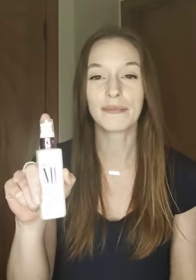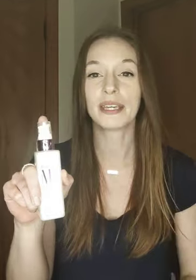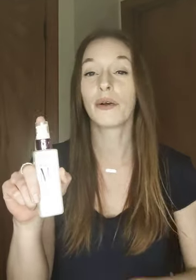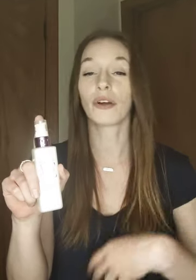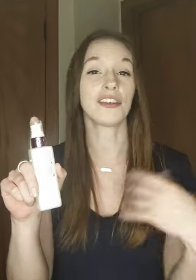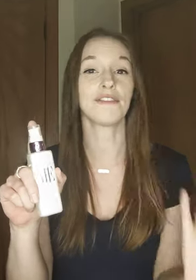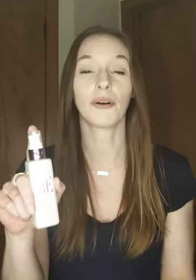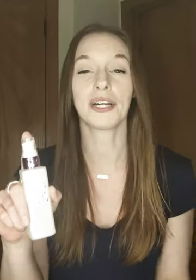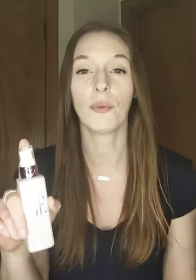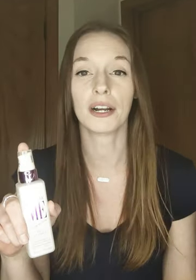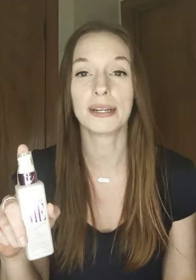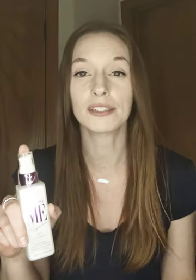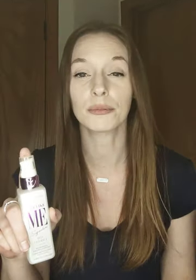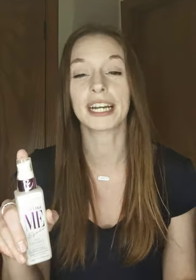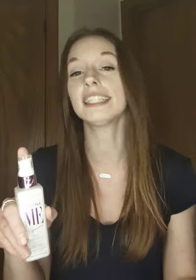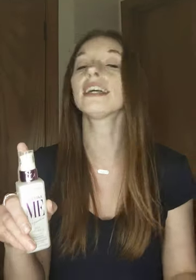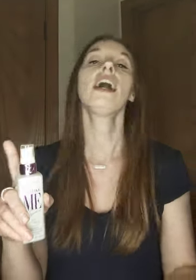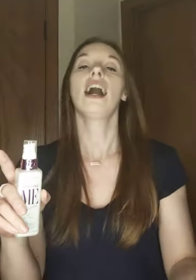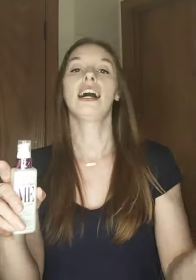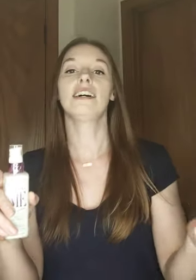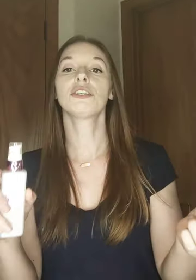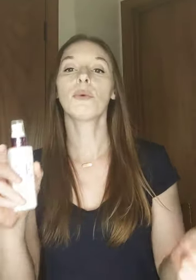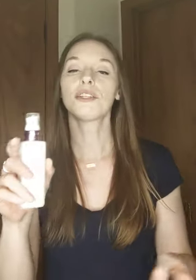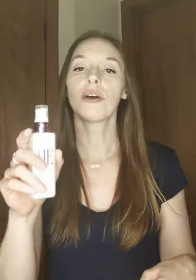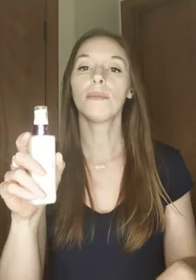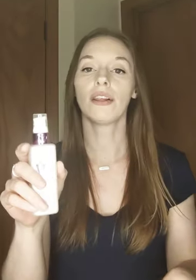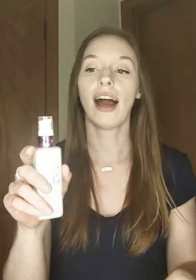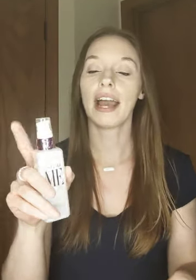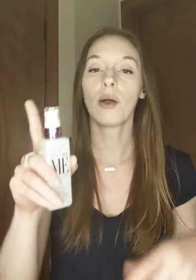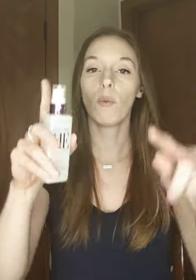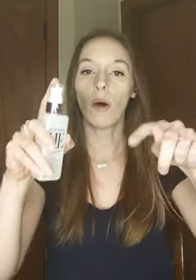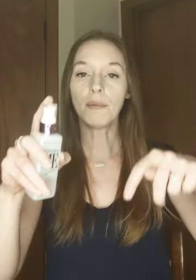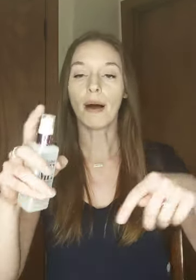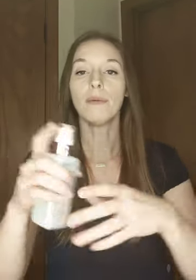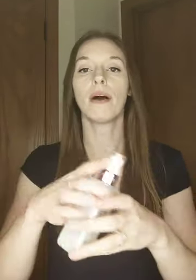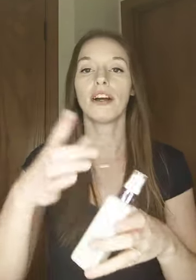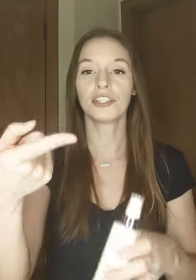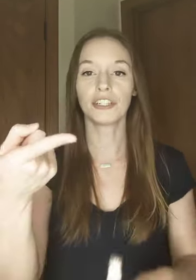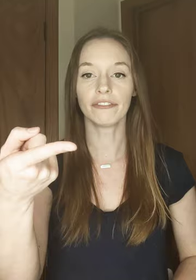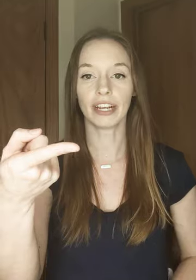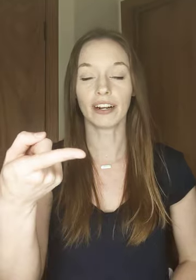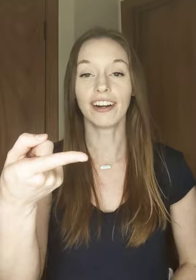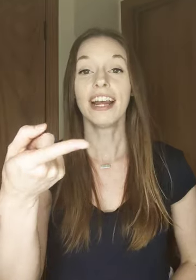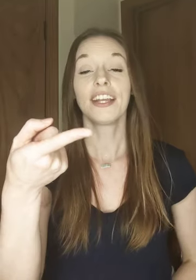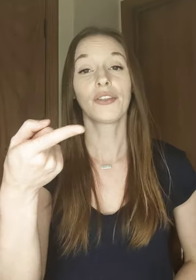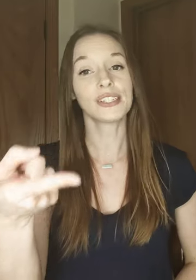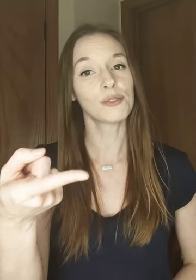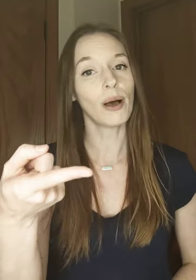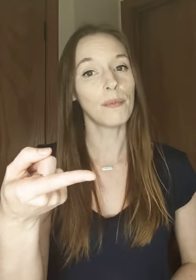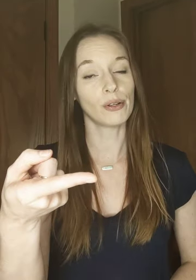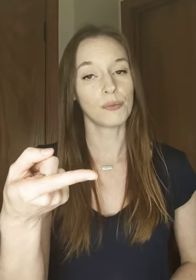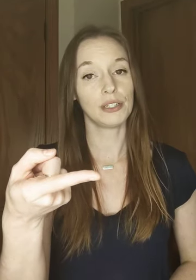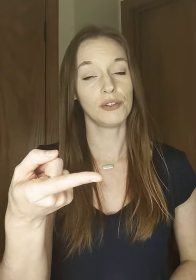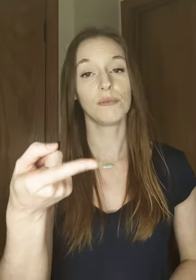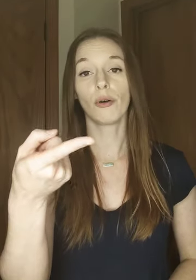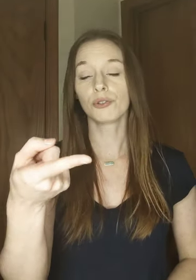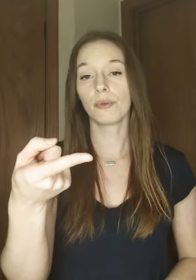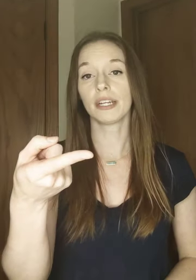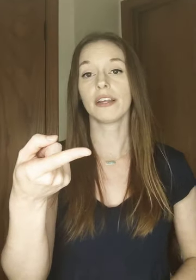like me or the euphoria water-based lubricant you want to apply one pump onto your finger now this is what most women do most women